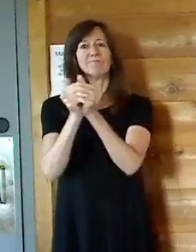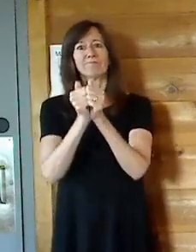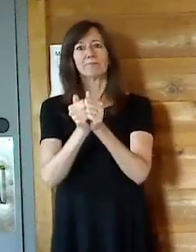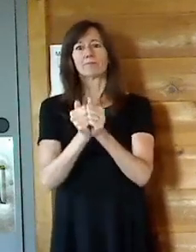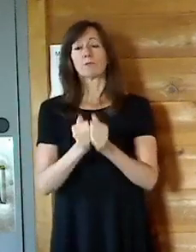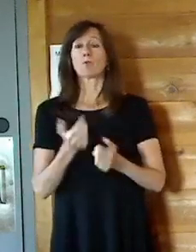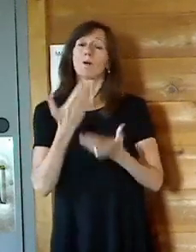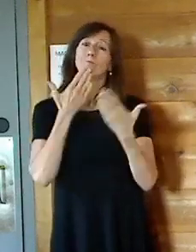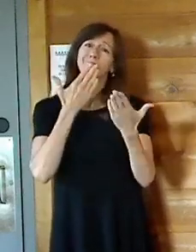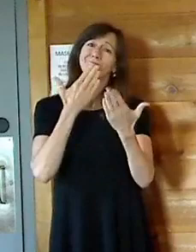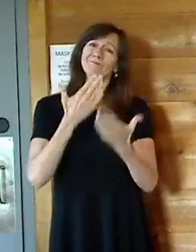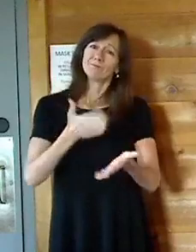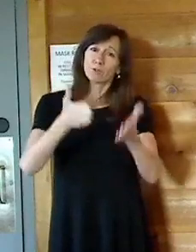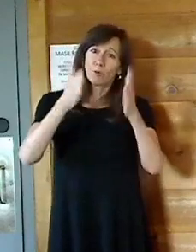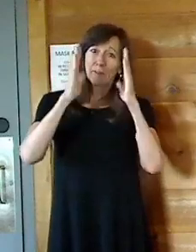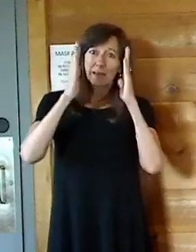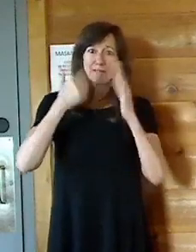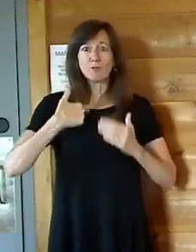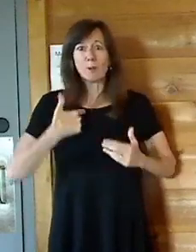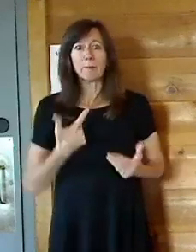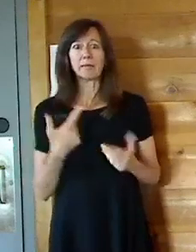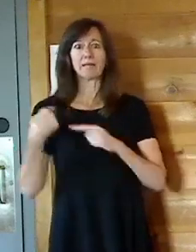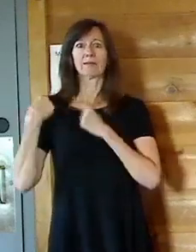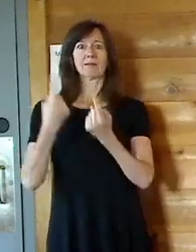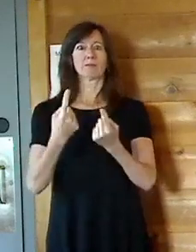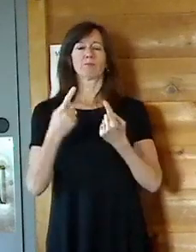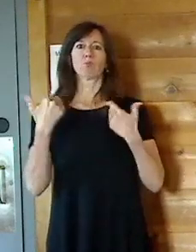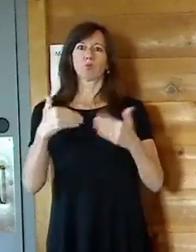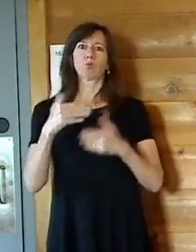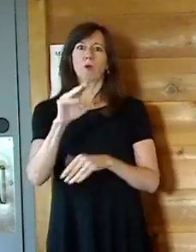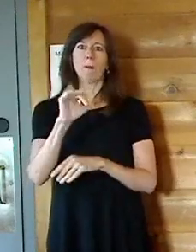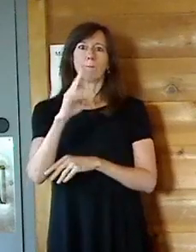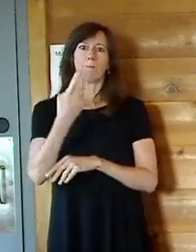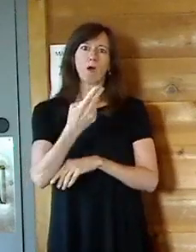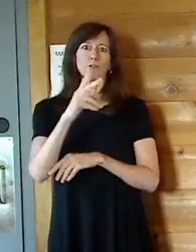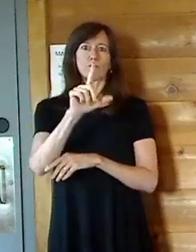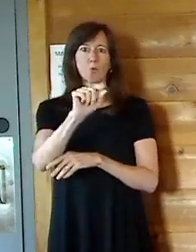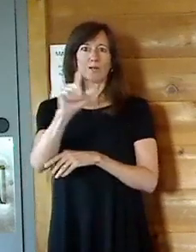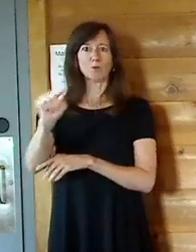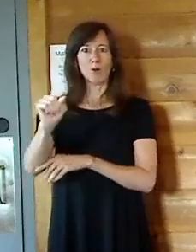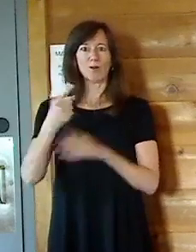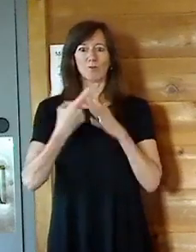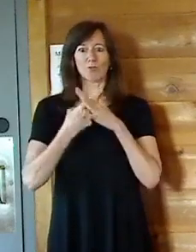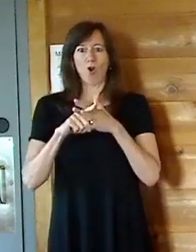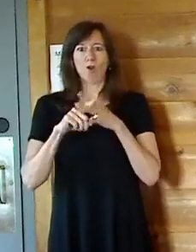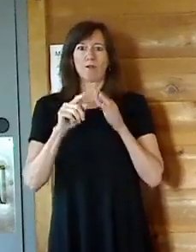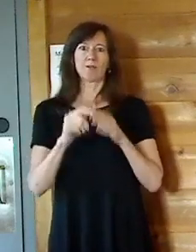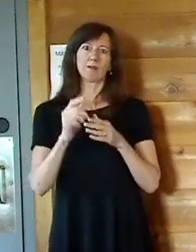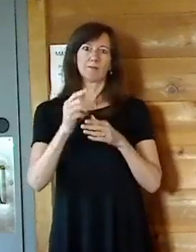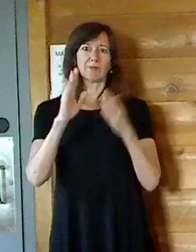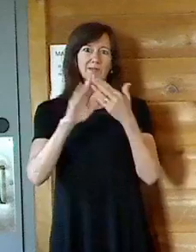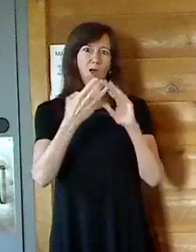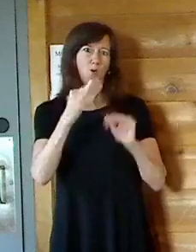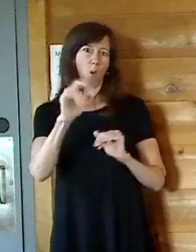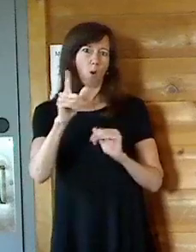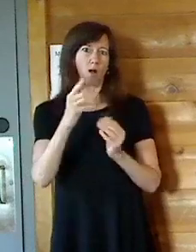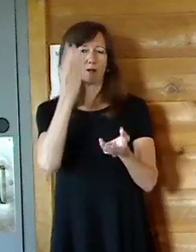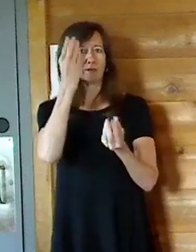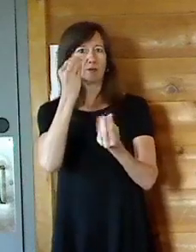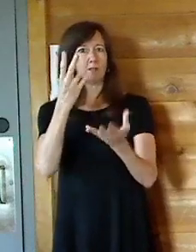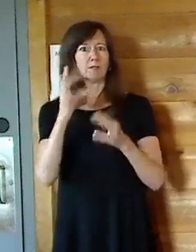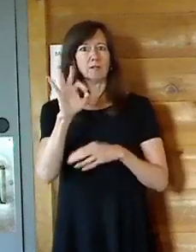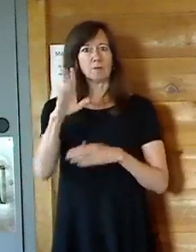since March of 2020 when we began these town hall forums. And with that, ladies and gentlemen, I wish you the very best and safe